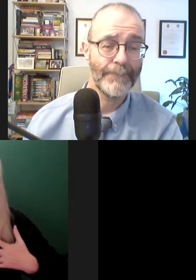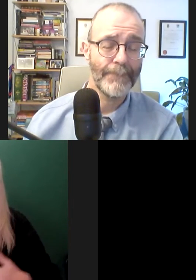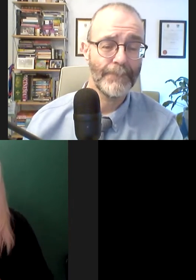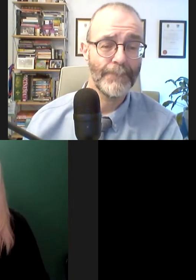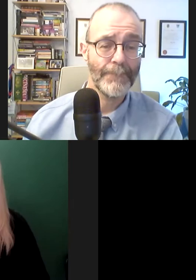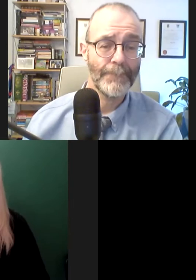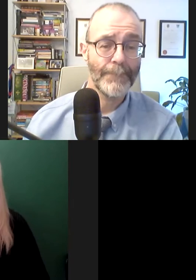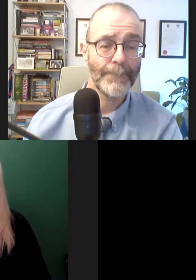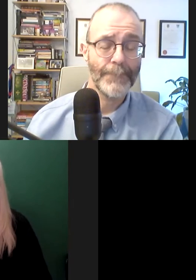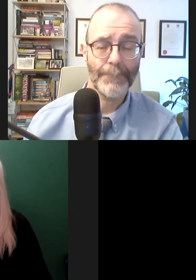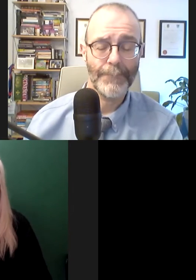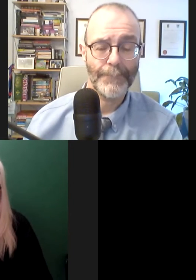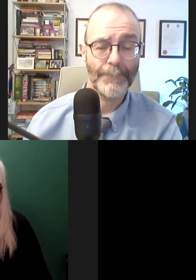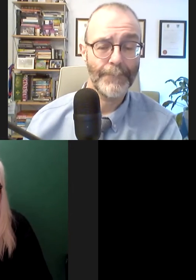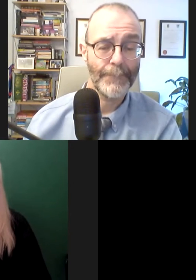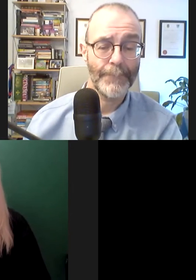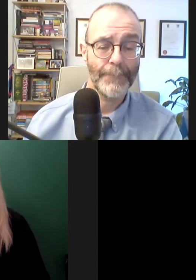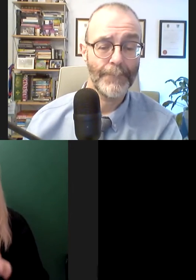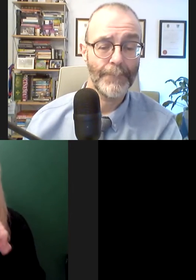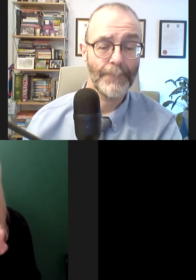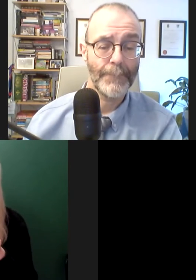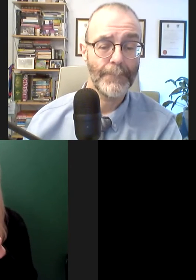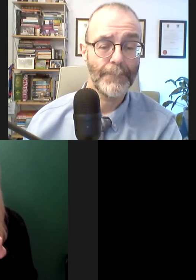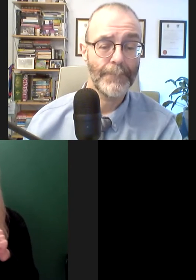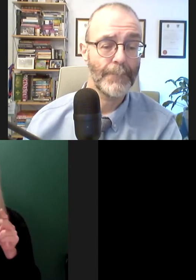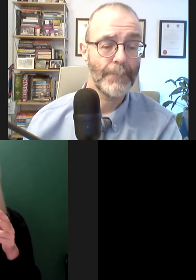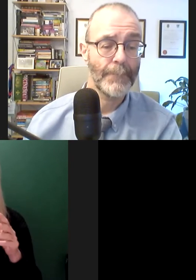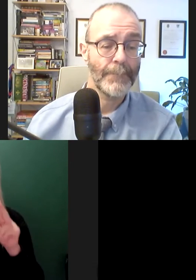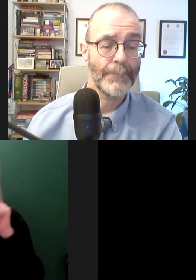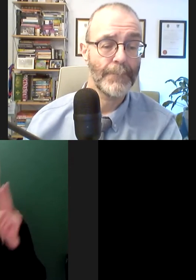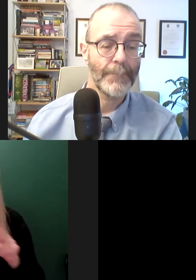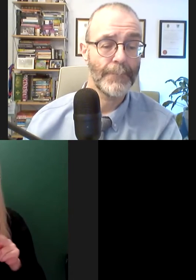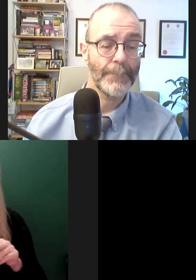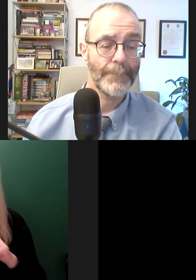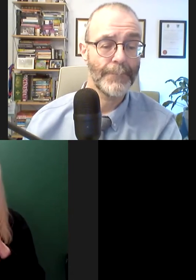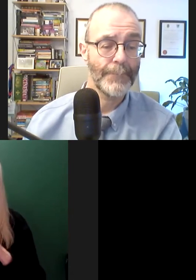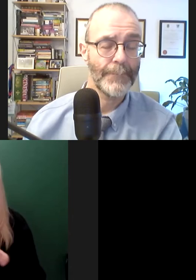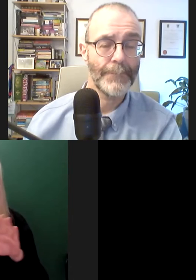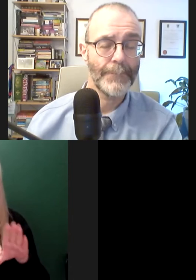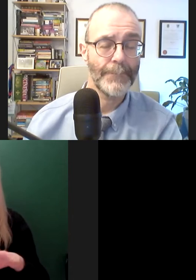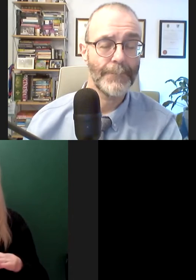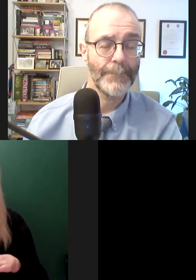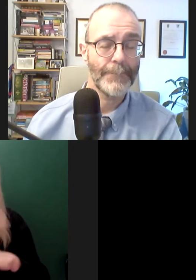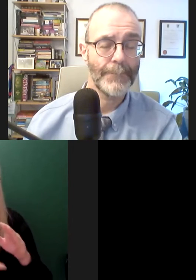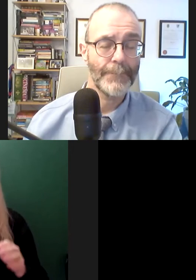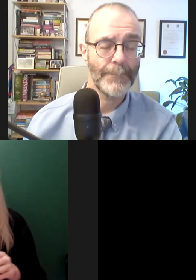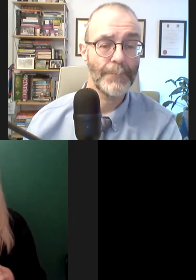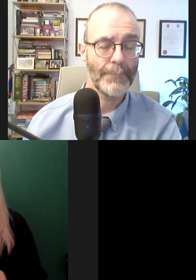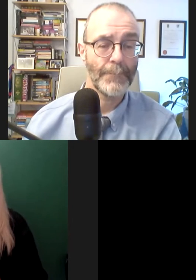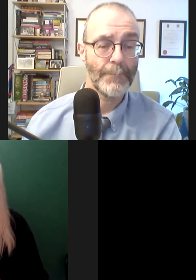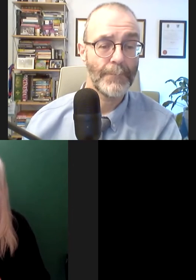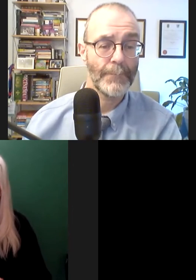and in line with International Day for Persons with Disabilities, which was the 3rd of December,